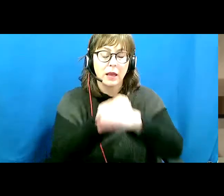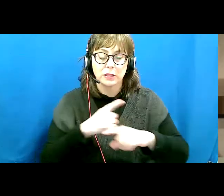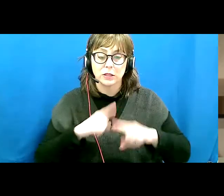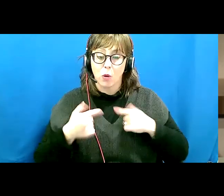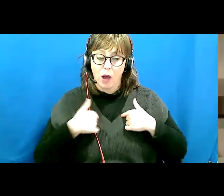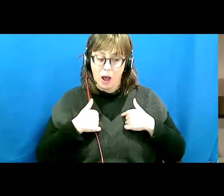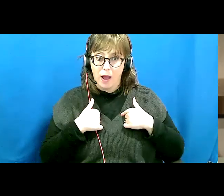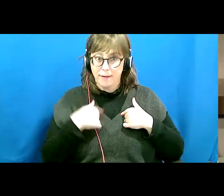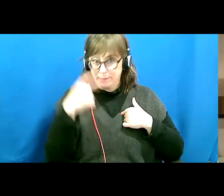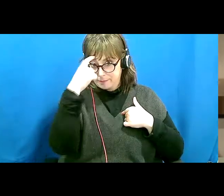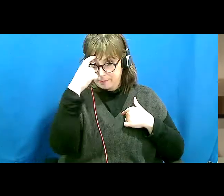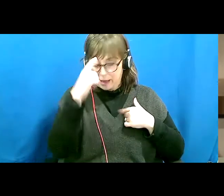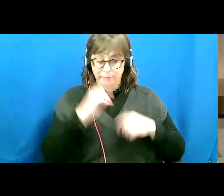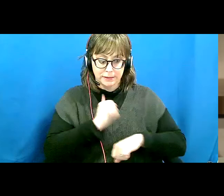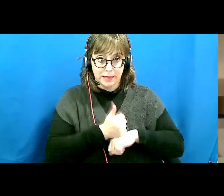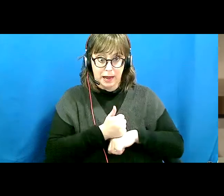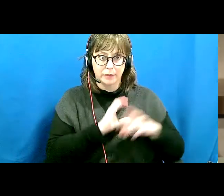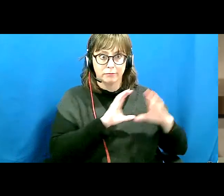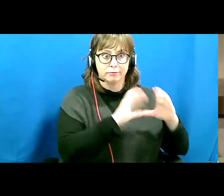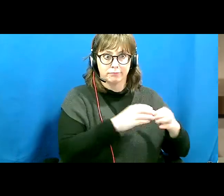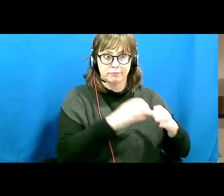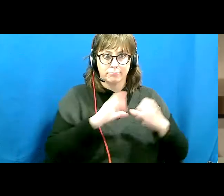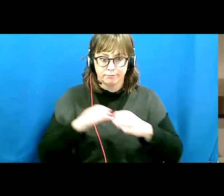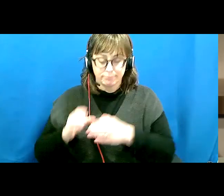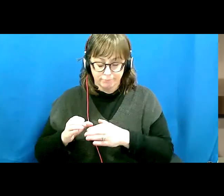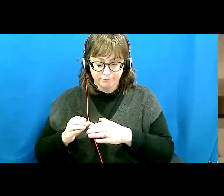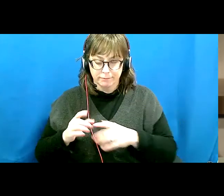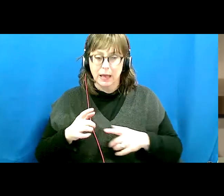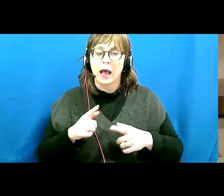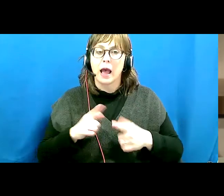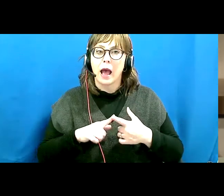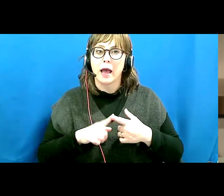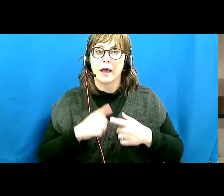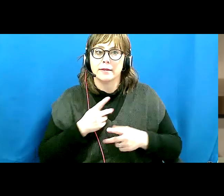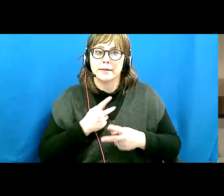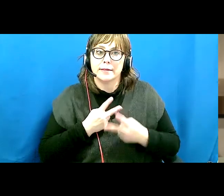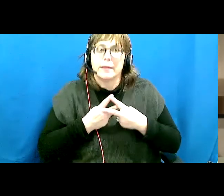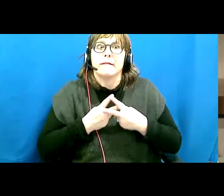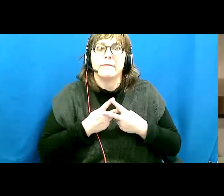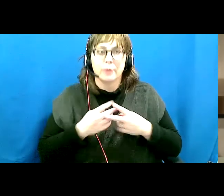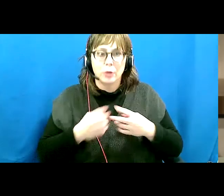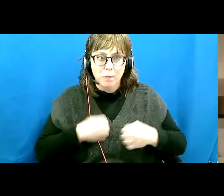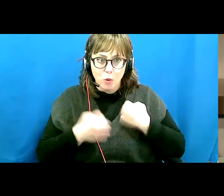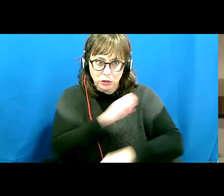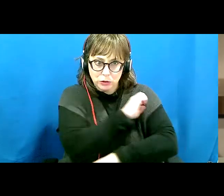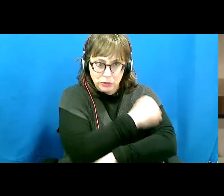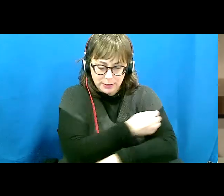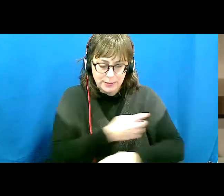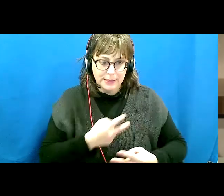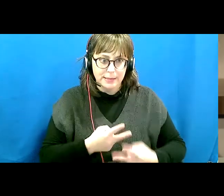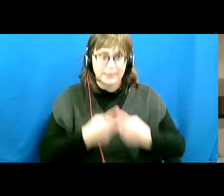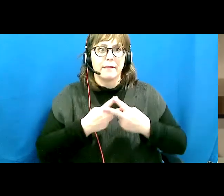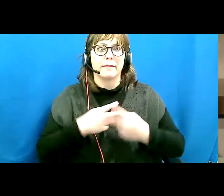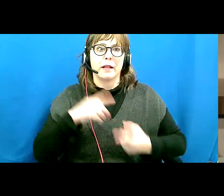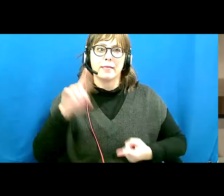the comments and injustices I encounter, I can conserve my emotional energy and save myself from frustration. It